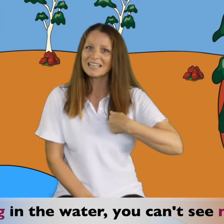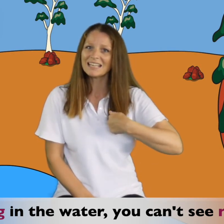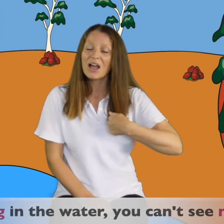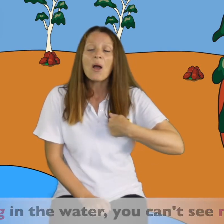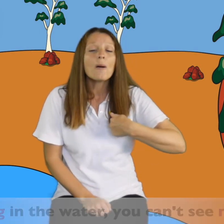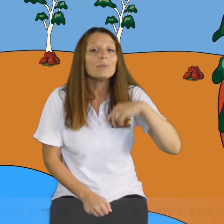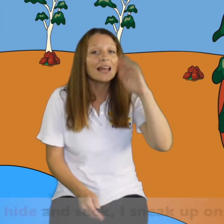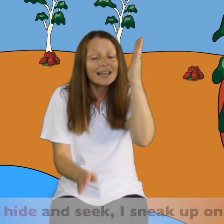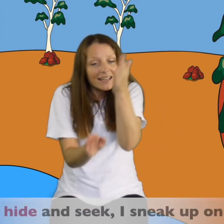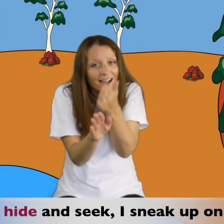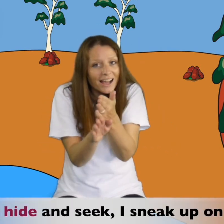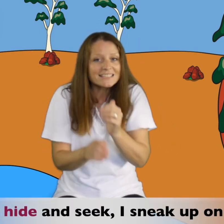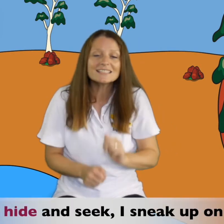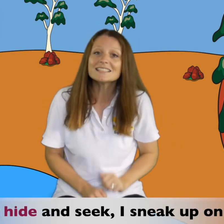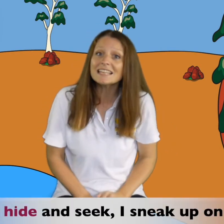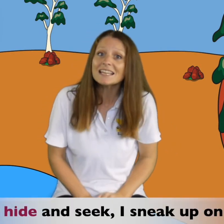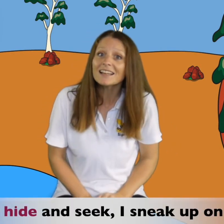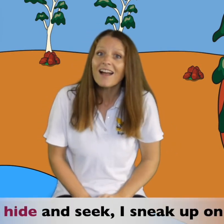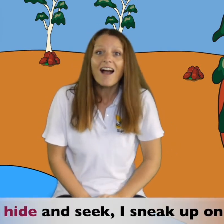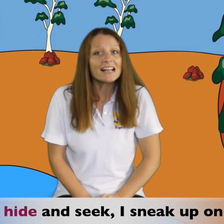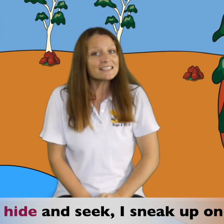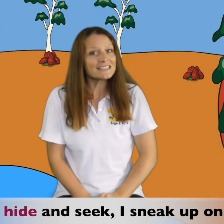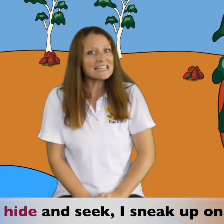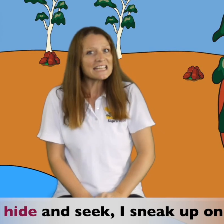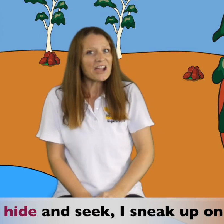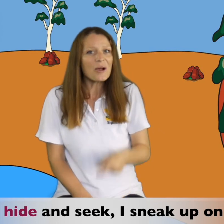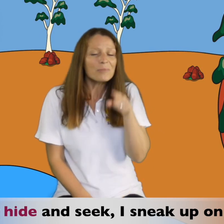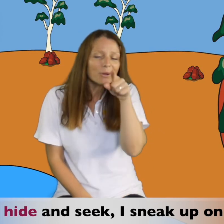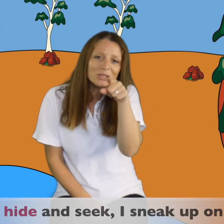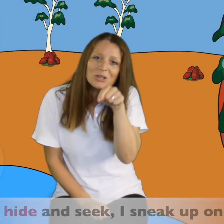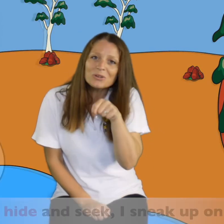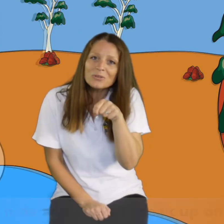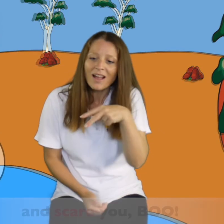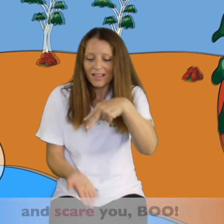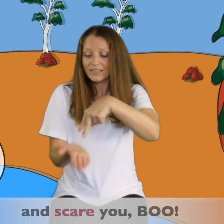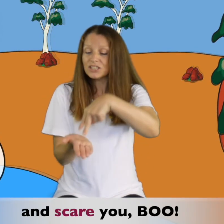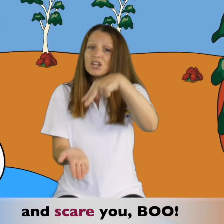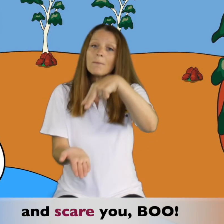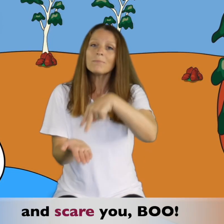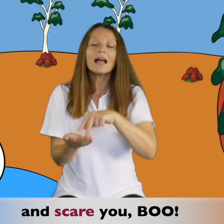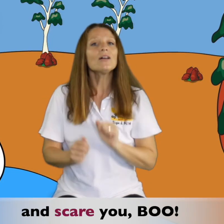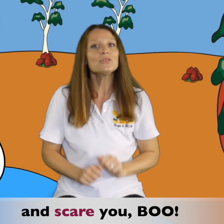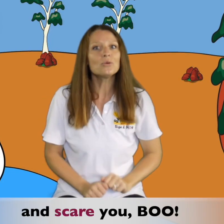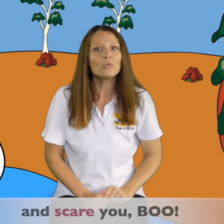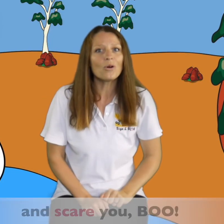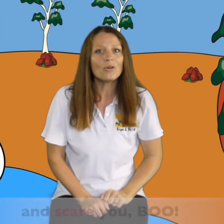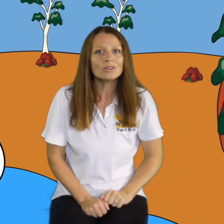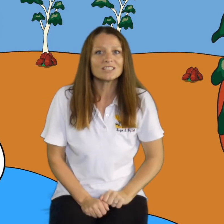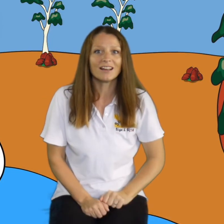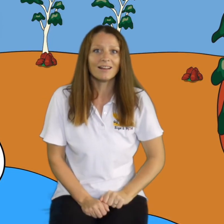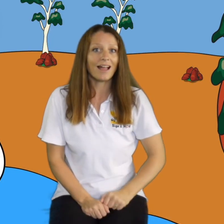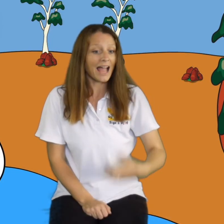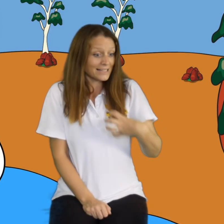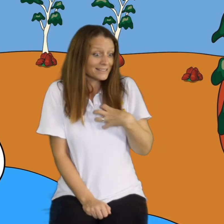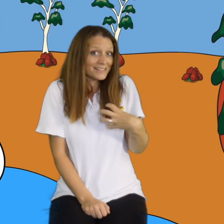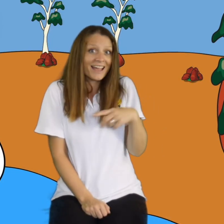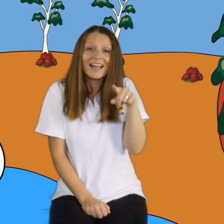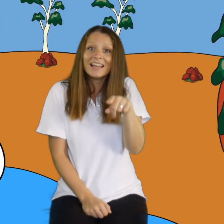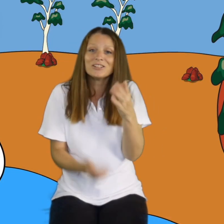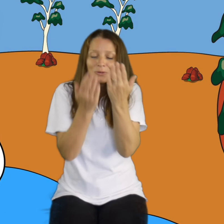Playing hide and seek, I sneak up on you. Then jump out the water and scare you.